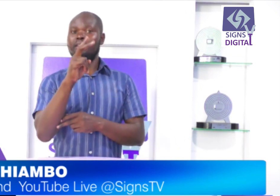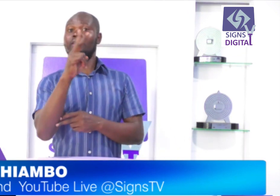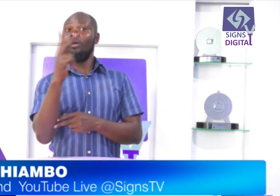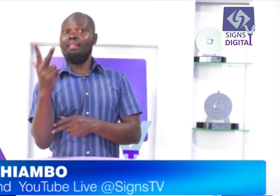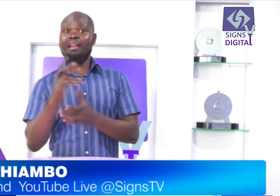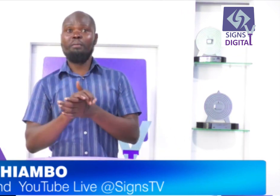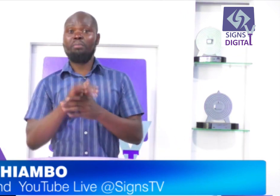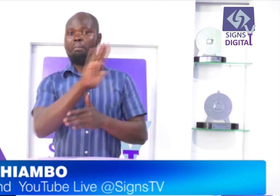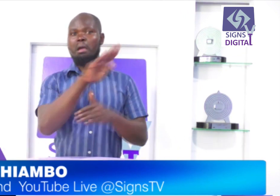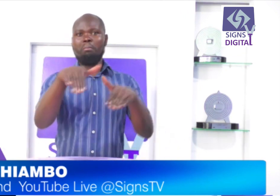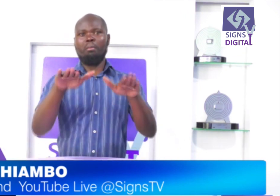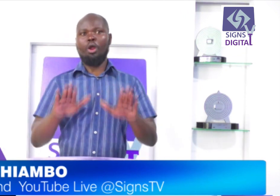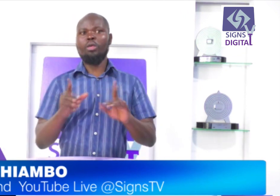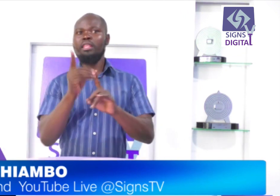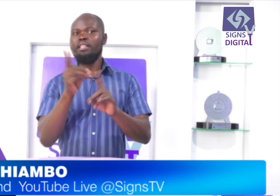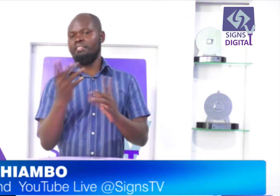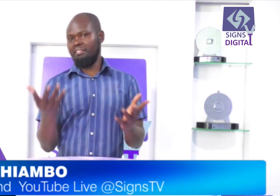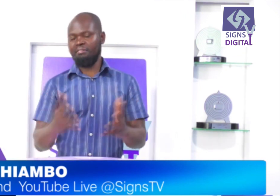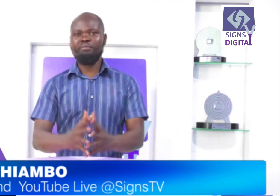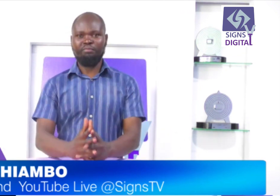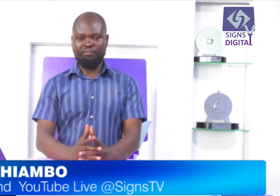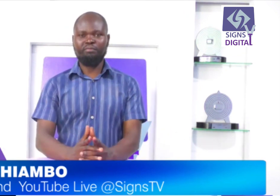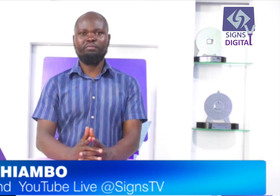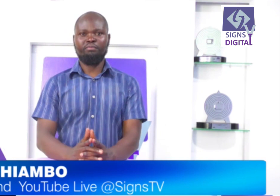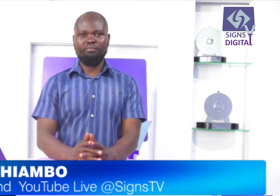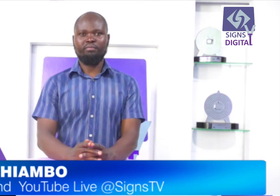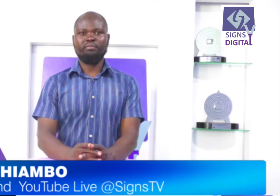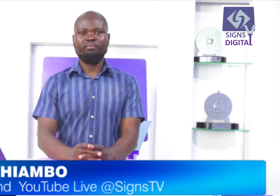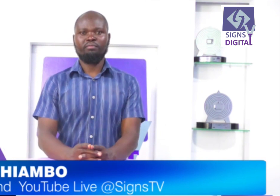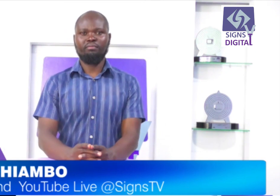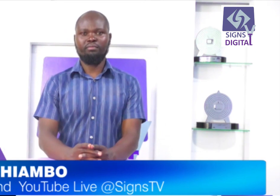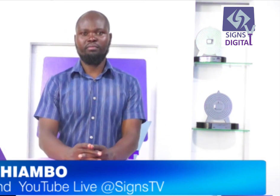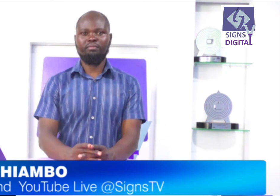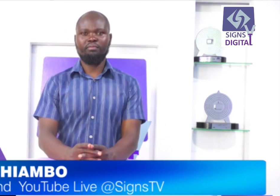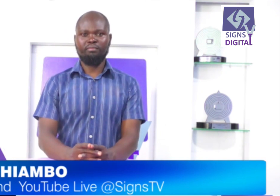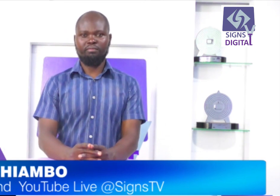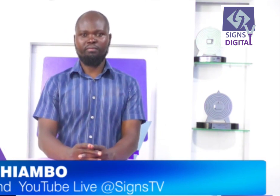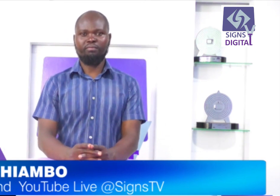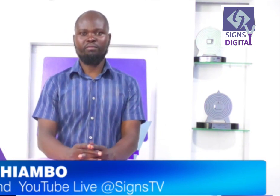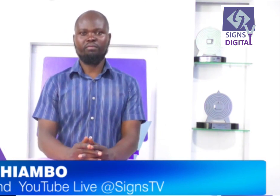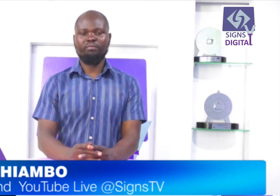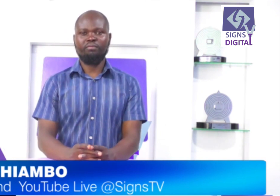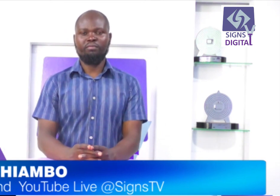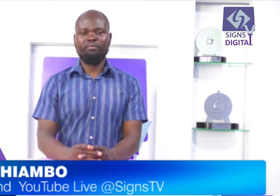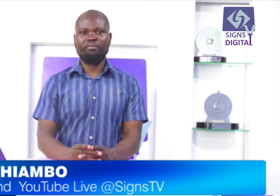CS George Magoha has settled on February the 11th, 2023 as his burial date.